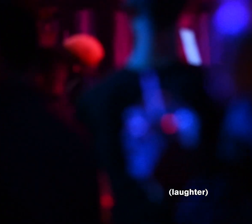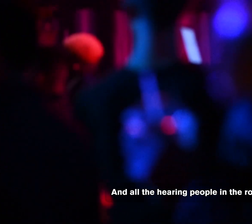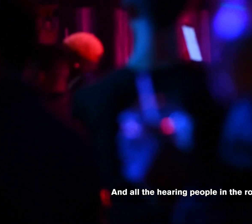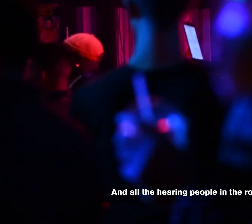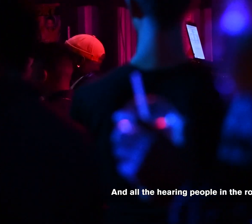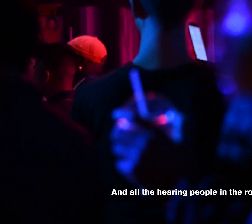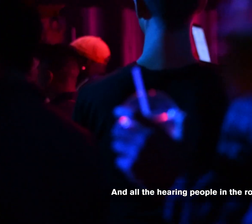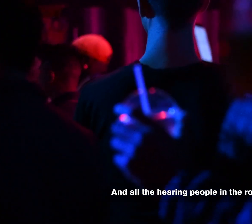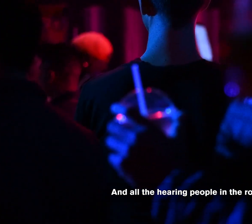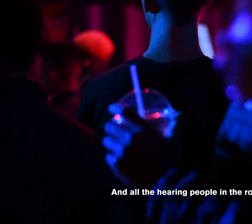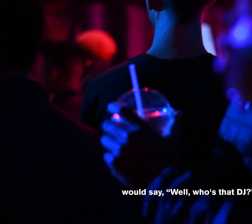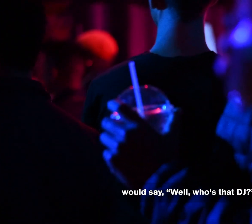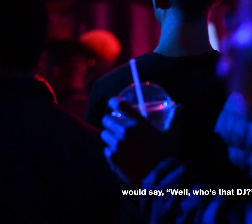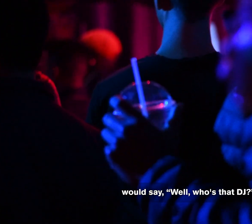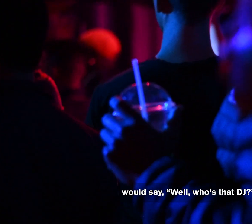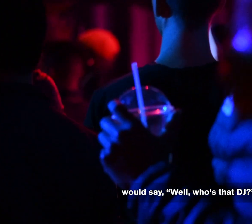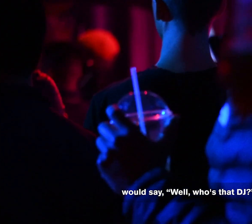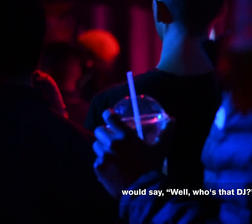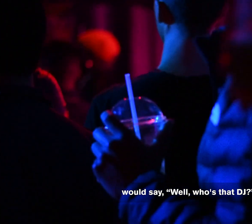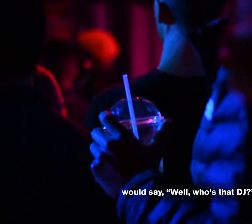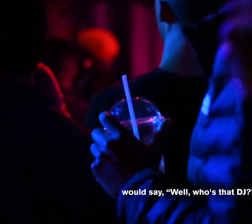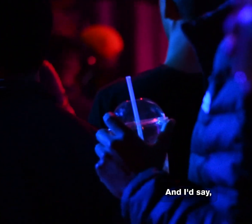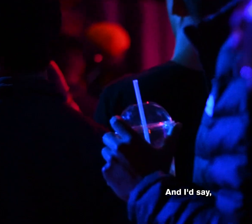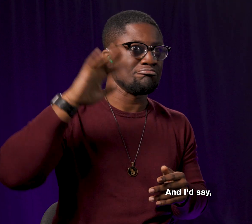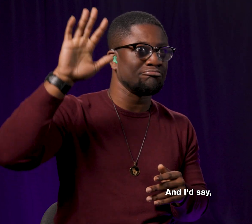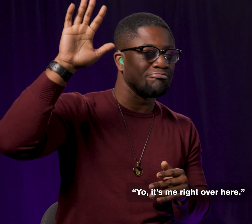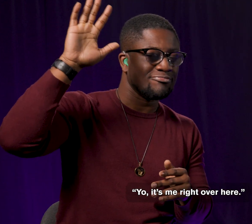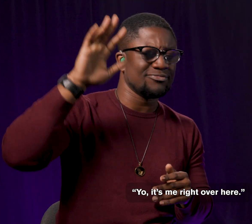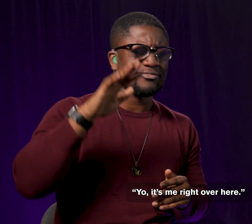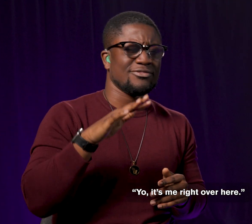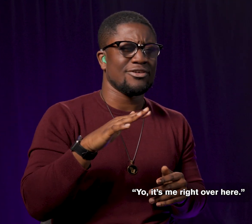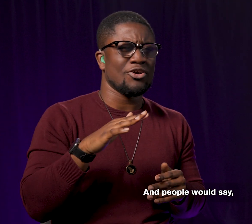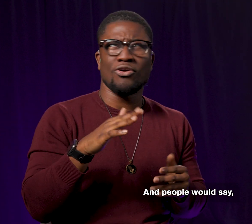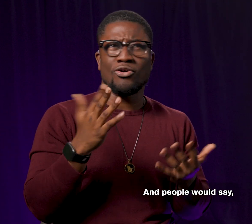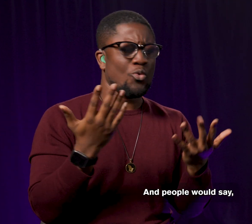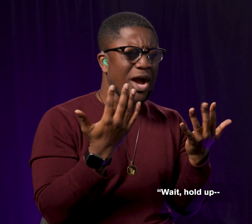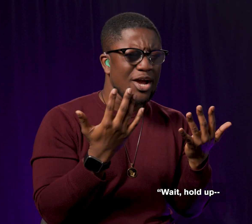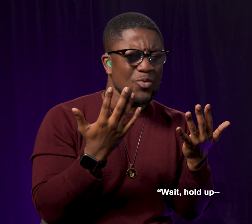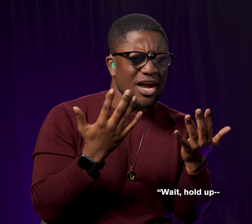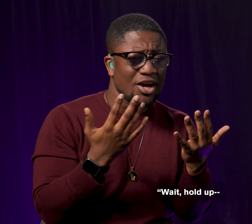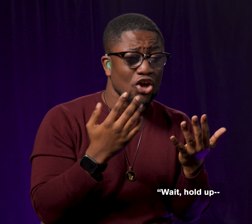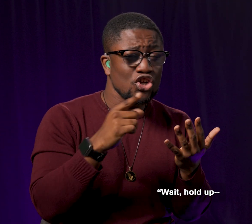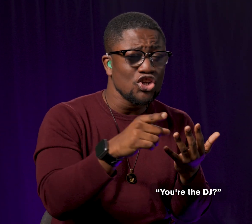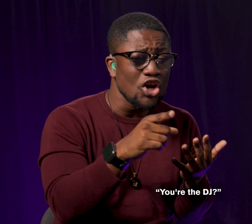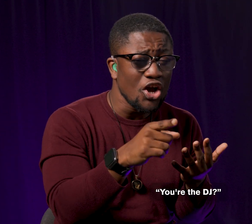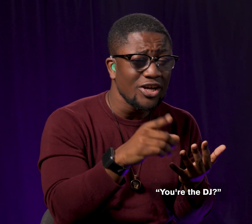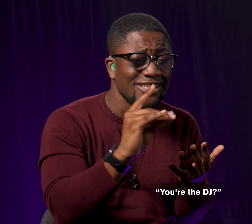And all the hearing people in the room would say, well, who's that DJ? And I'd say, yo, it's me right over here. And people would say, wait, hold up. You're the DJ?